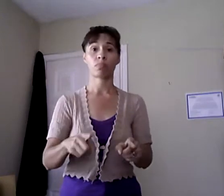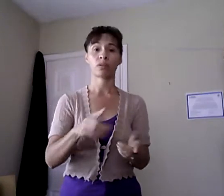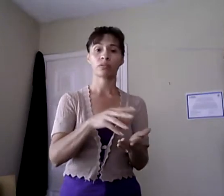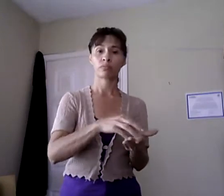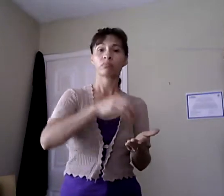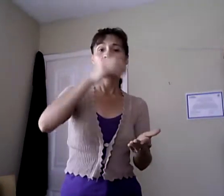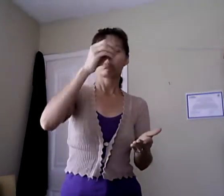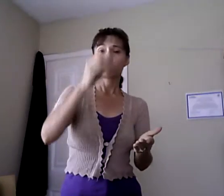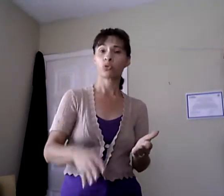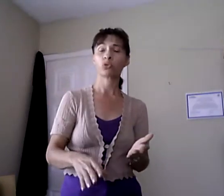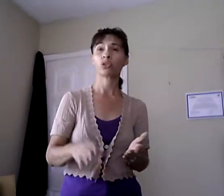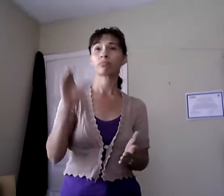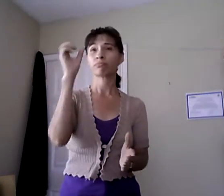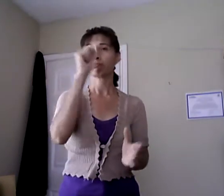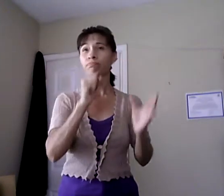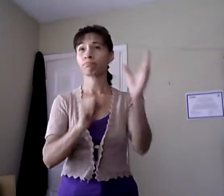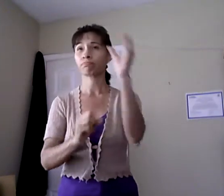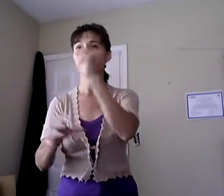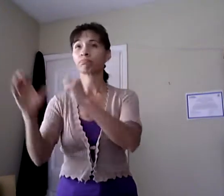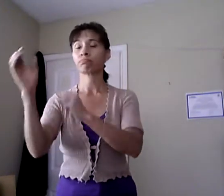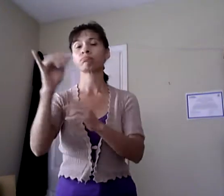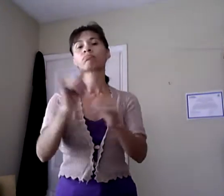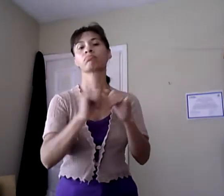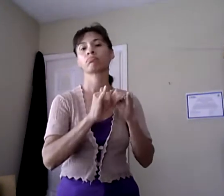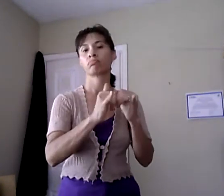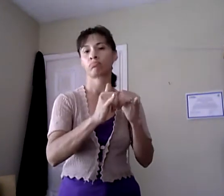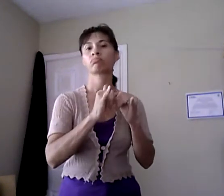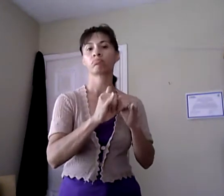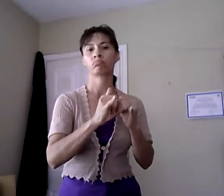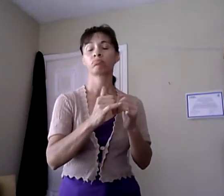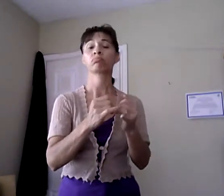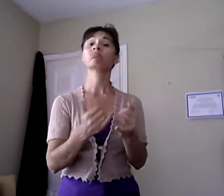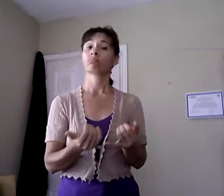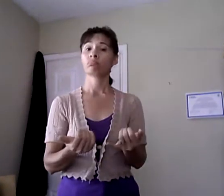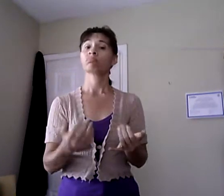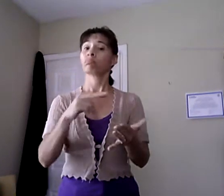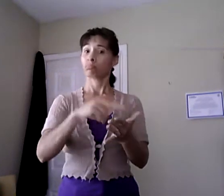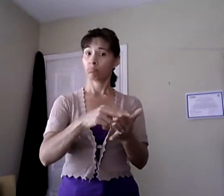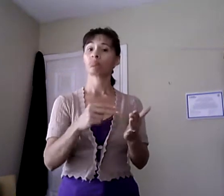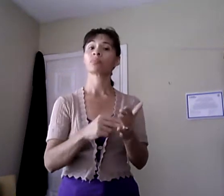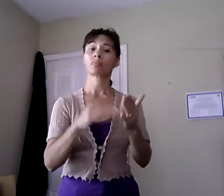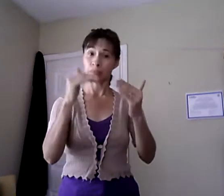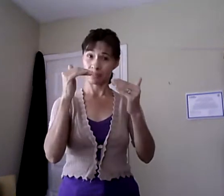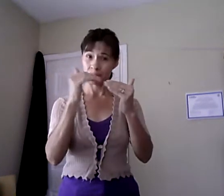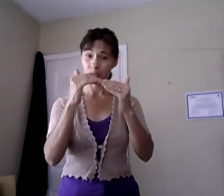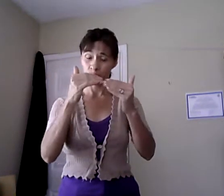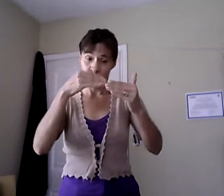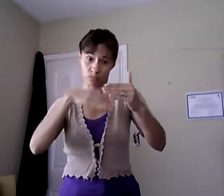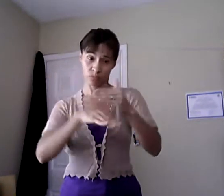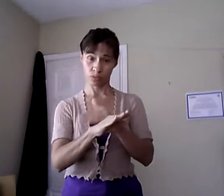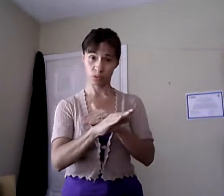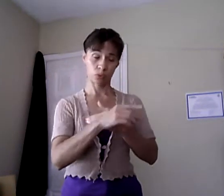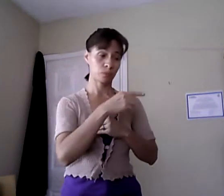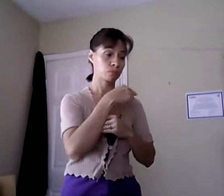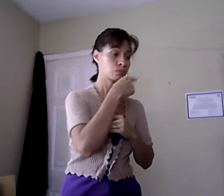amount of your education. That means you don't have equal access to the same education that your peers have